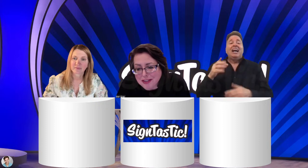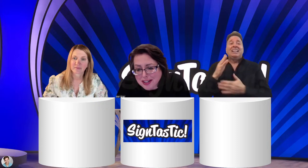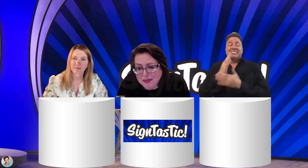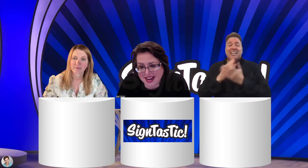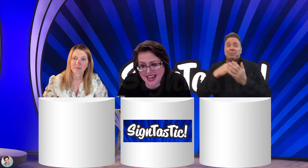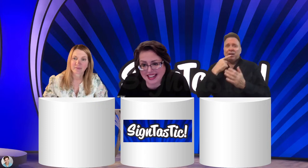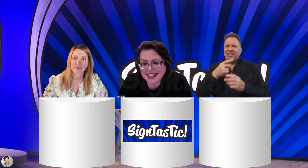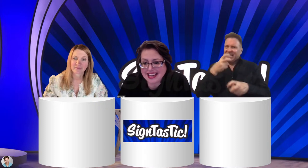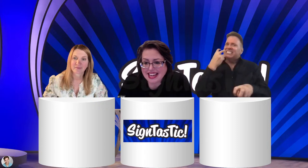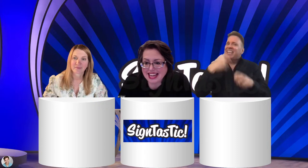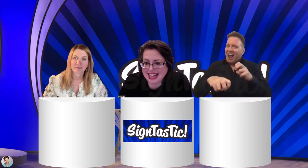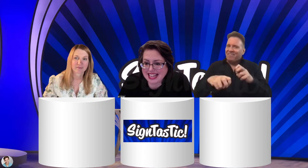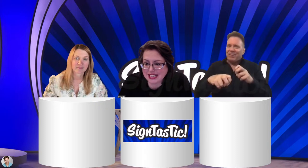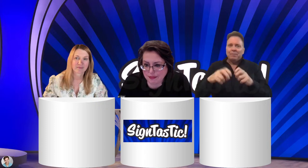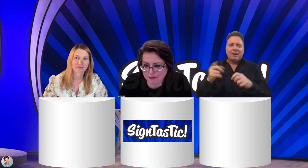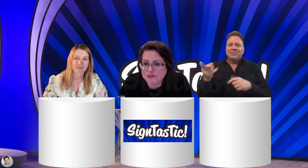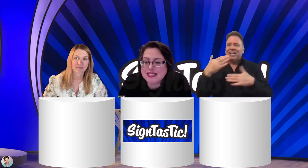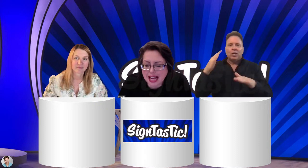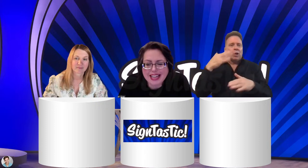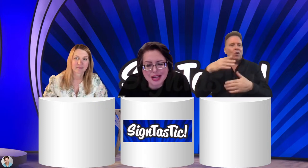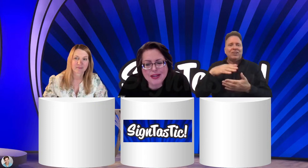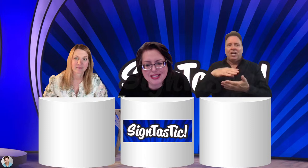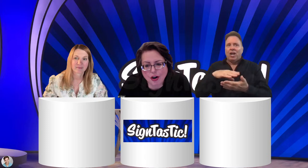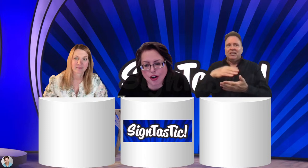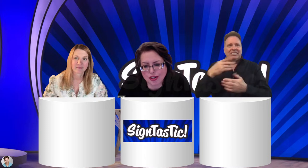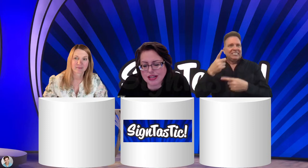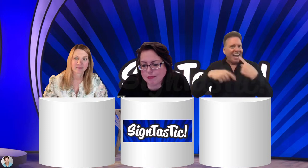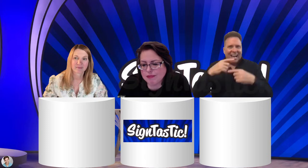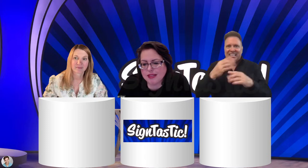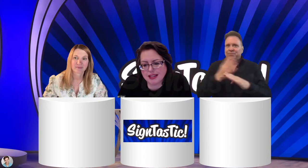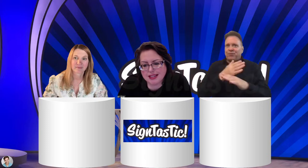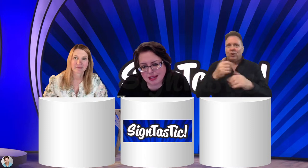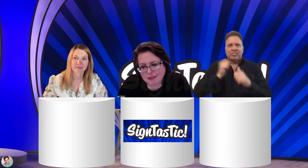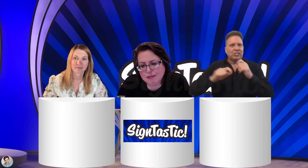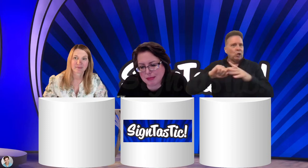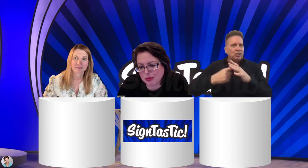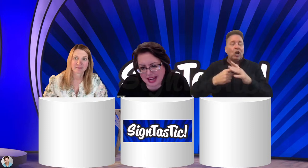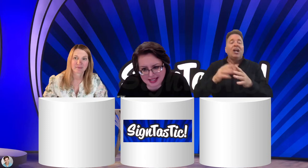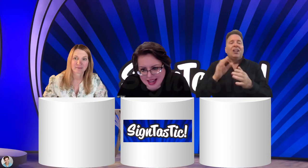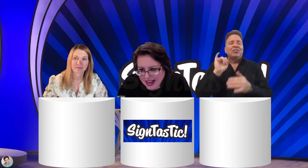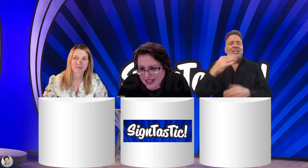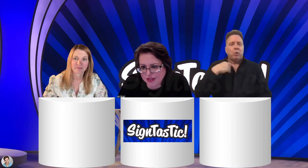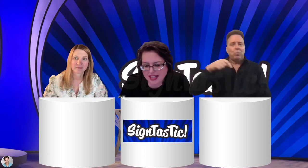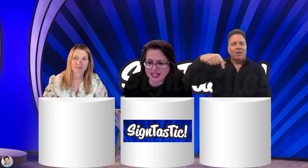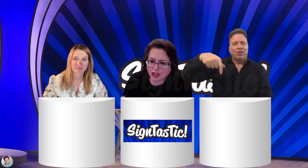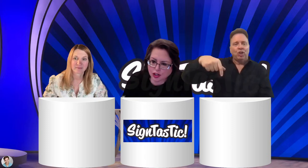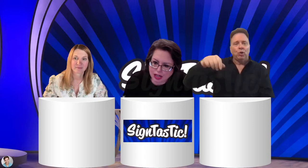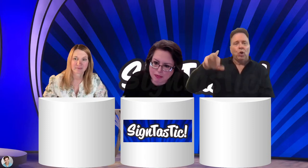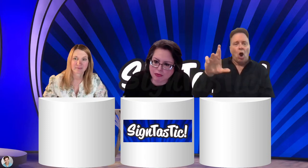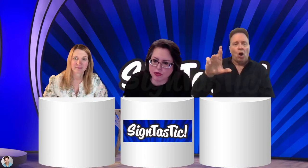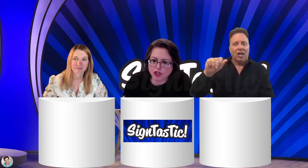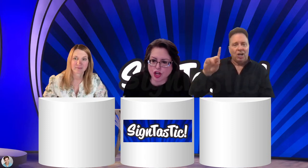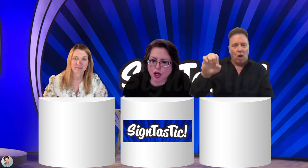fun way. And I know it's hard. Some, some people can't sign or they didn't learn it before the show,